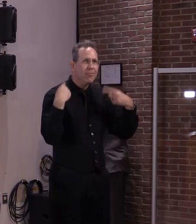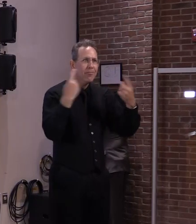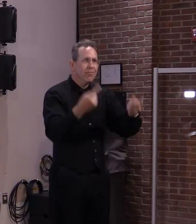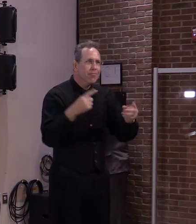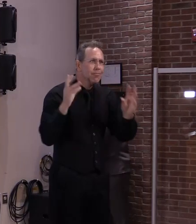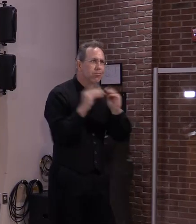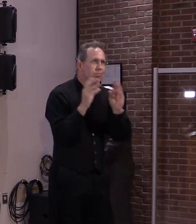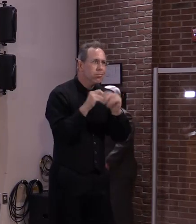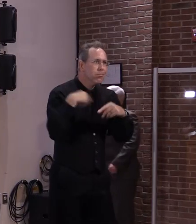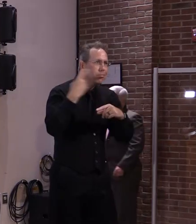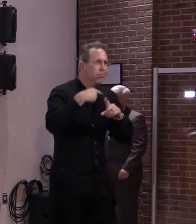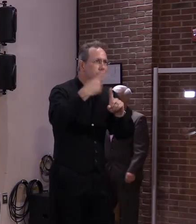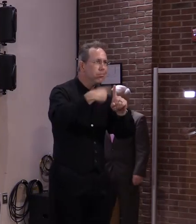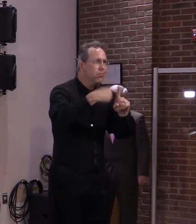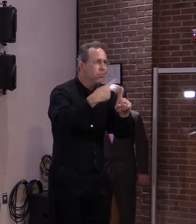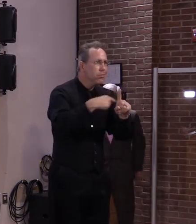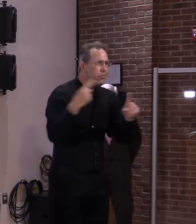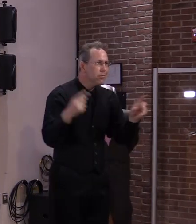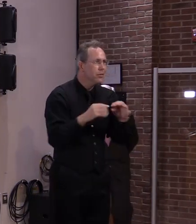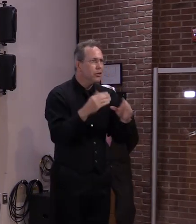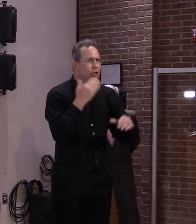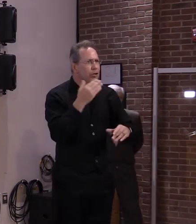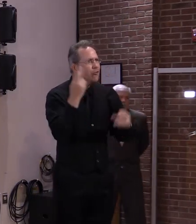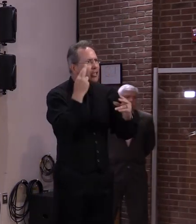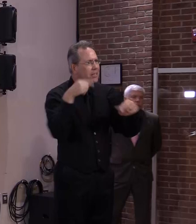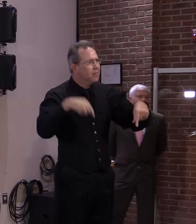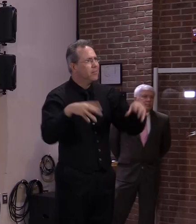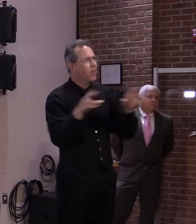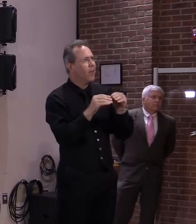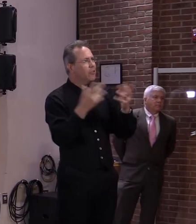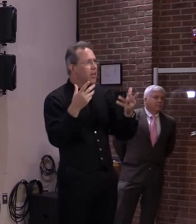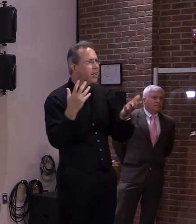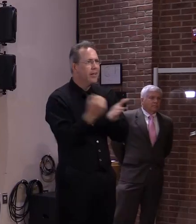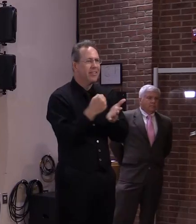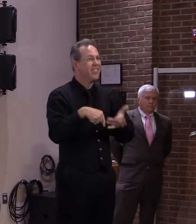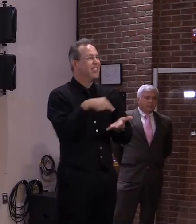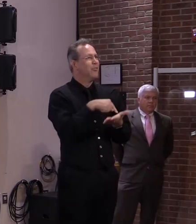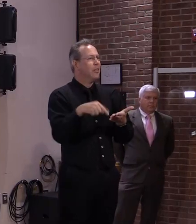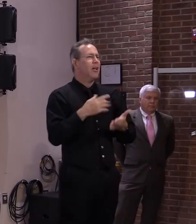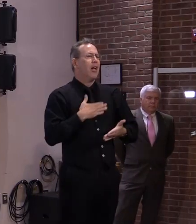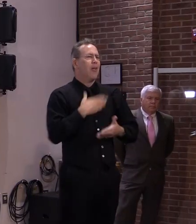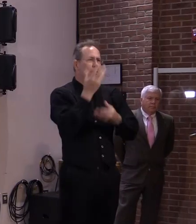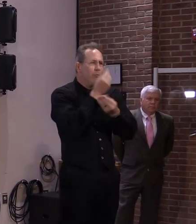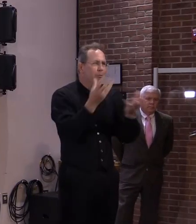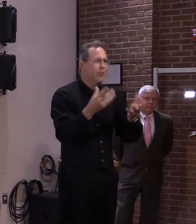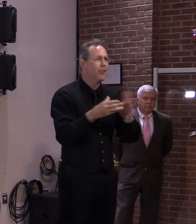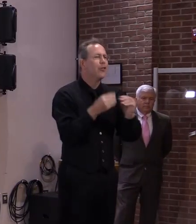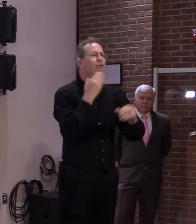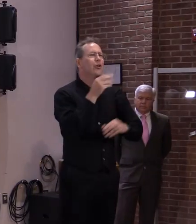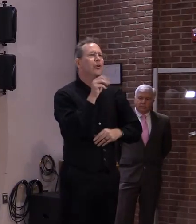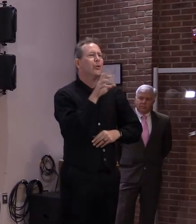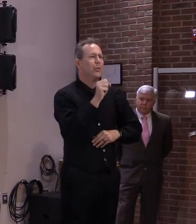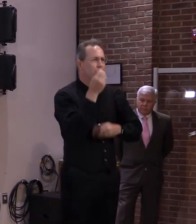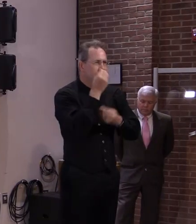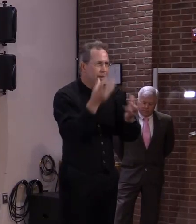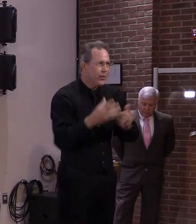good reasons. But I'm really glad this week. It's because of the great news that the governor first announced yesterday.